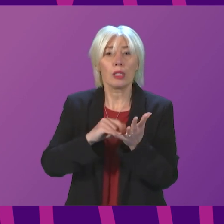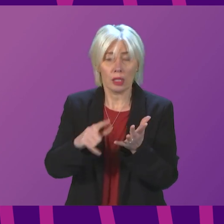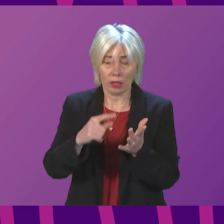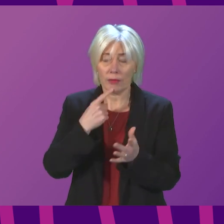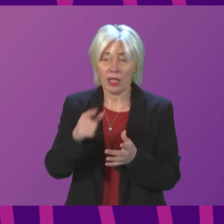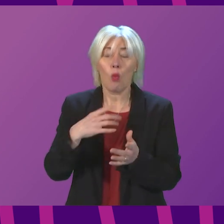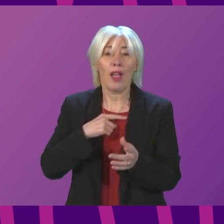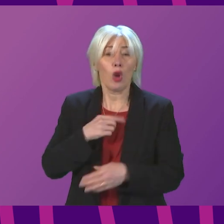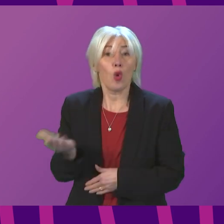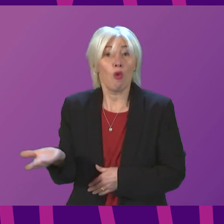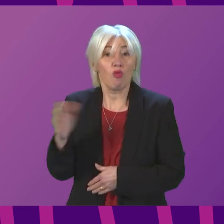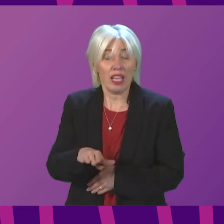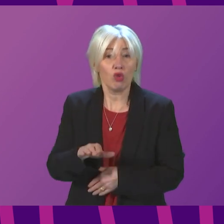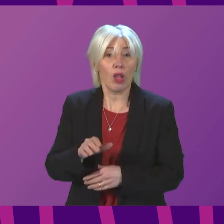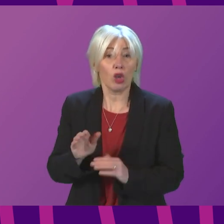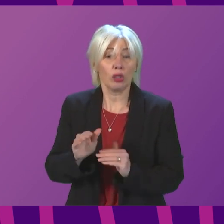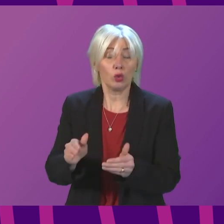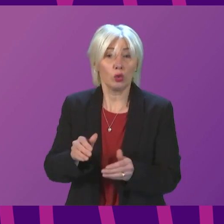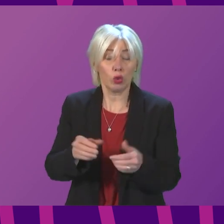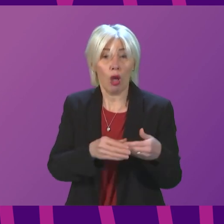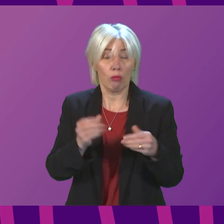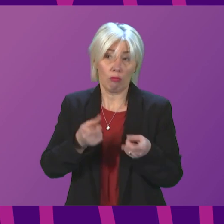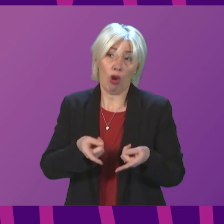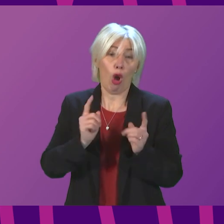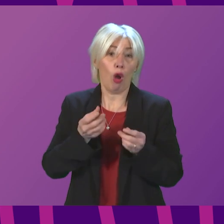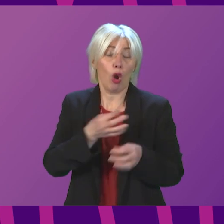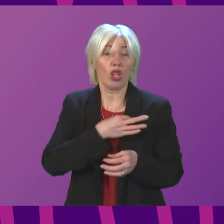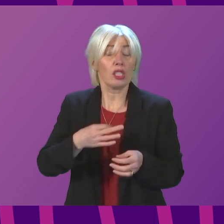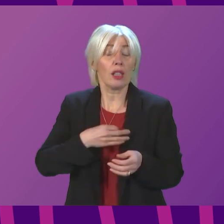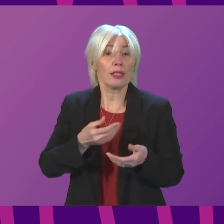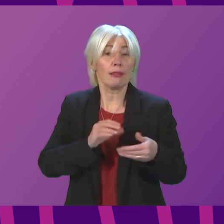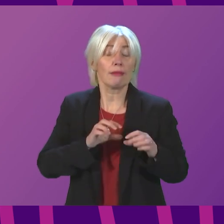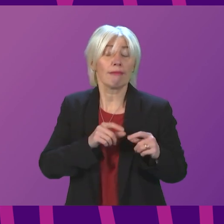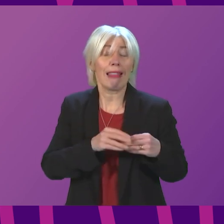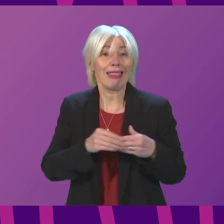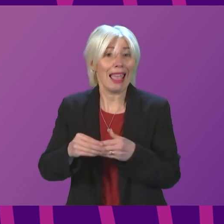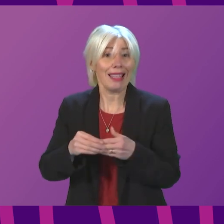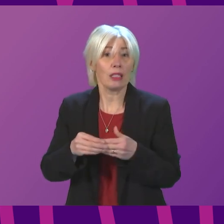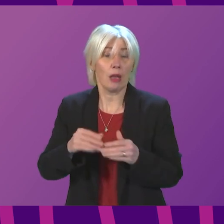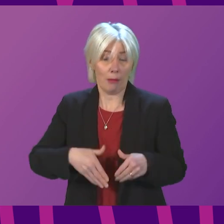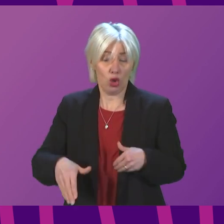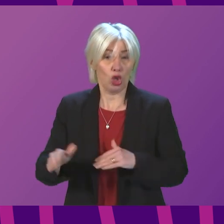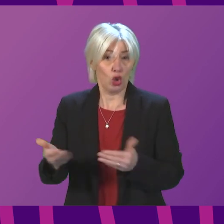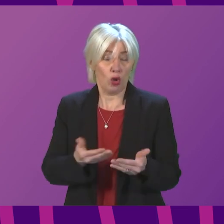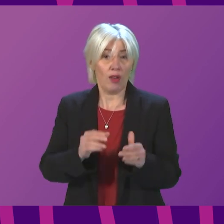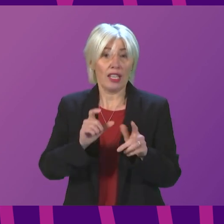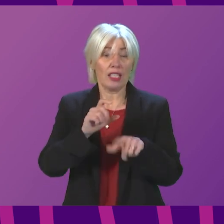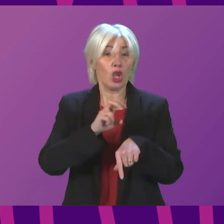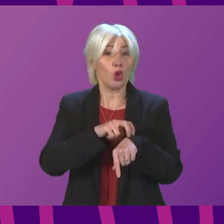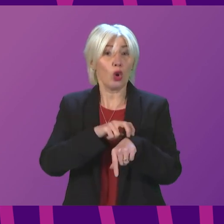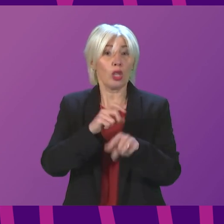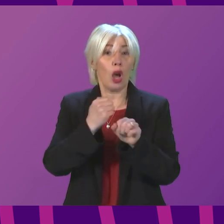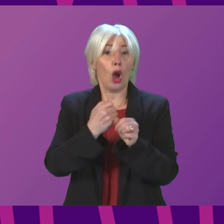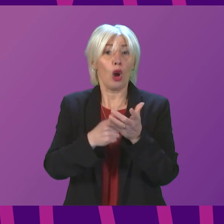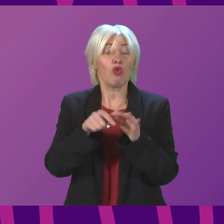reintroduction of consultant-led maternity services at Dr Gray's in a safe and a sustainable way, and that is